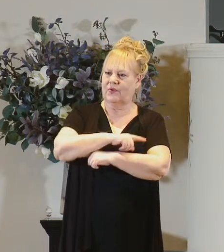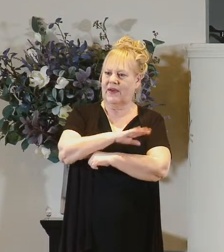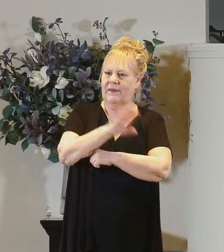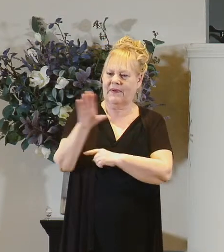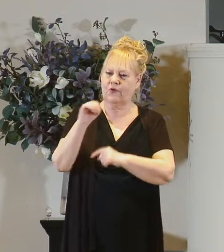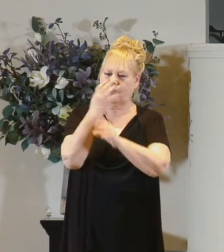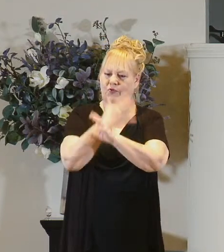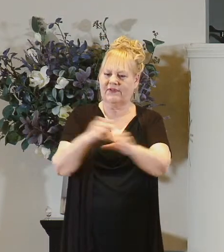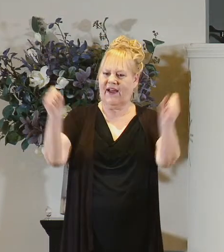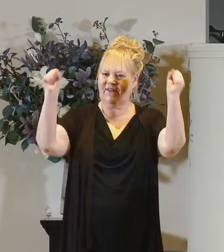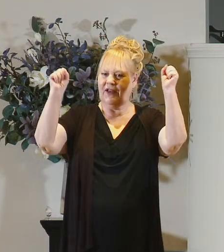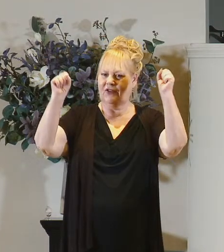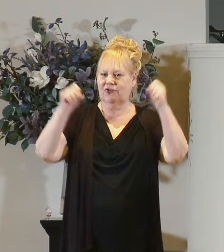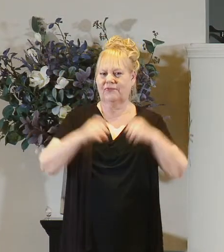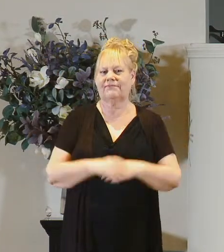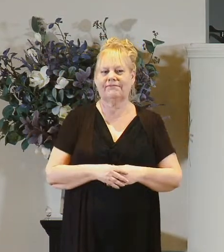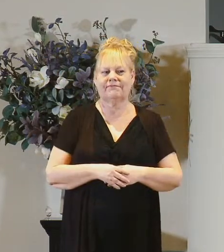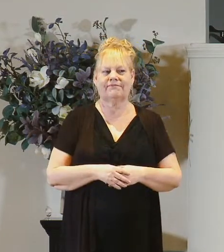your salvation